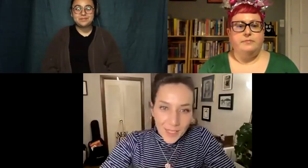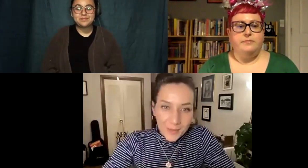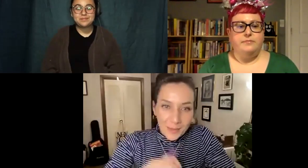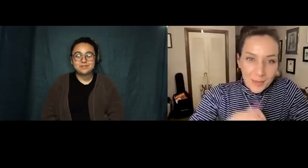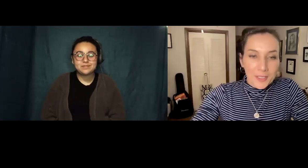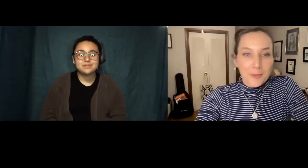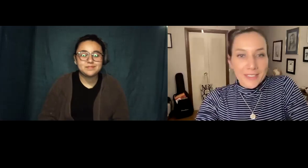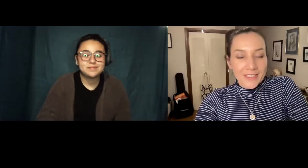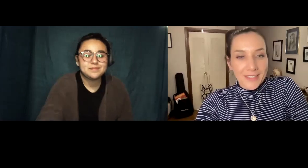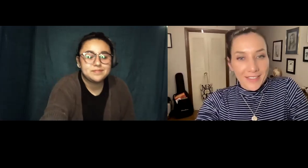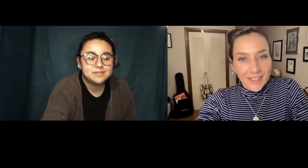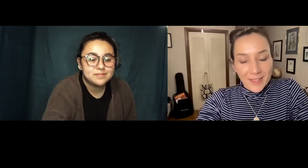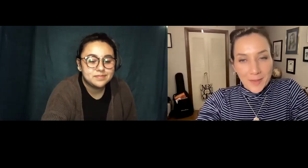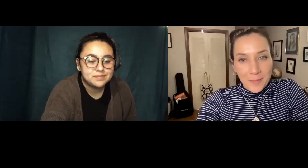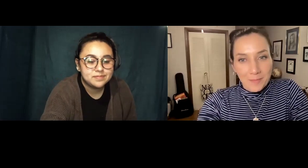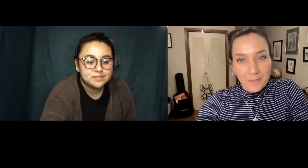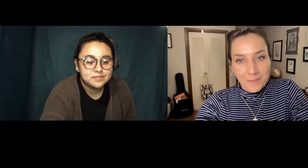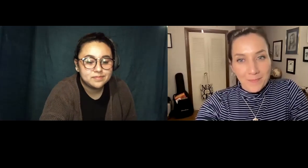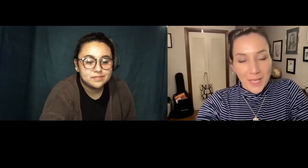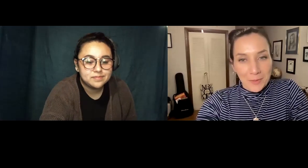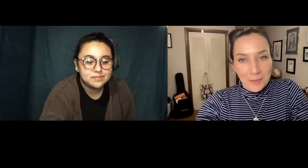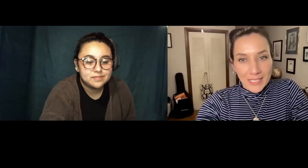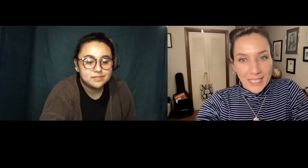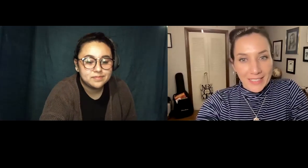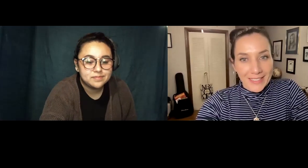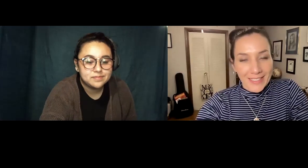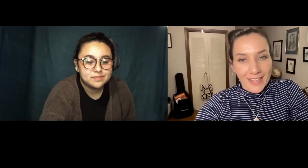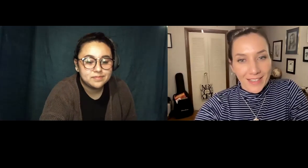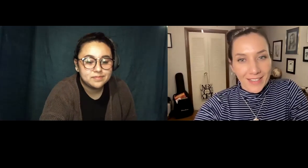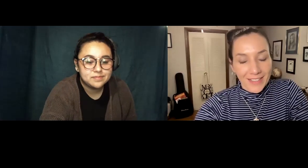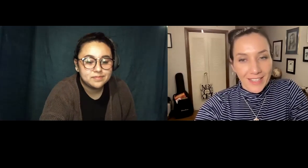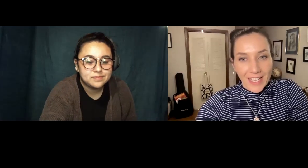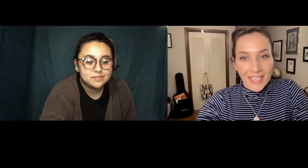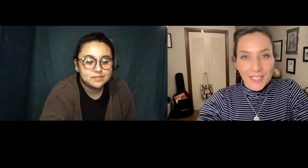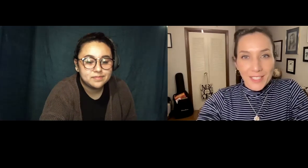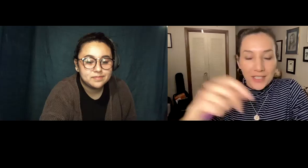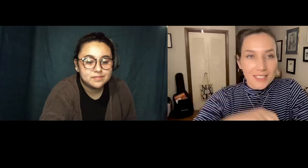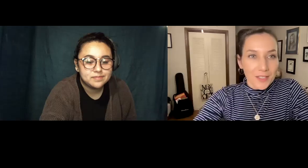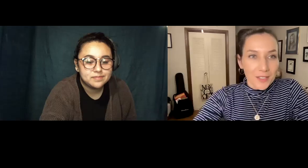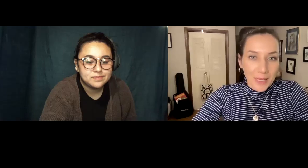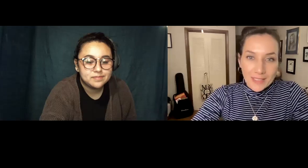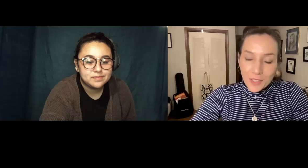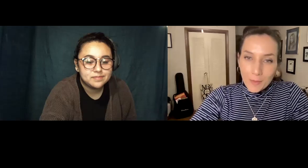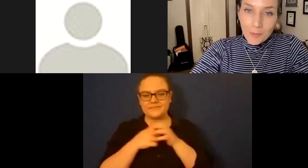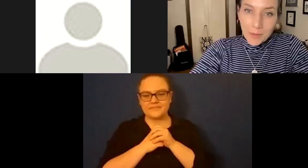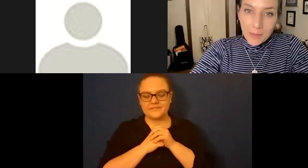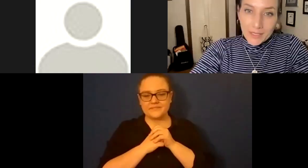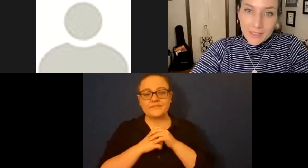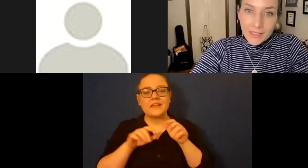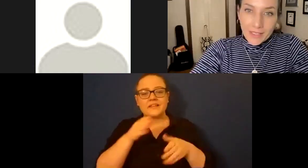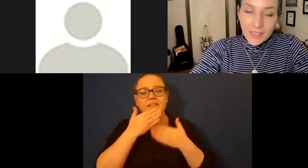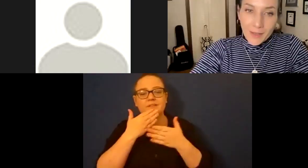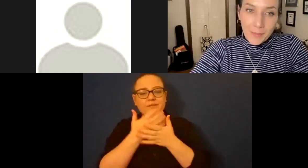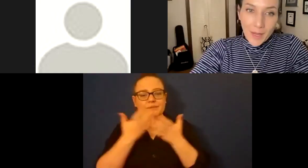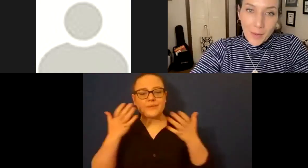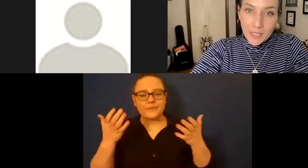Thank you so much, Marissa. That was really nice and you've done such an amazing job with the rumpus.